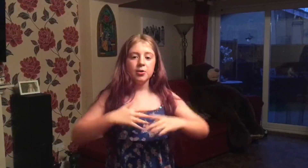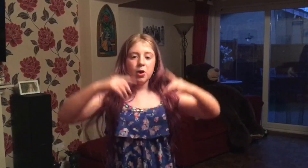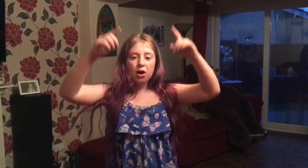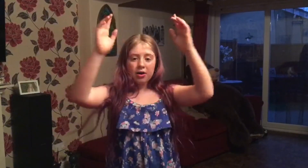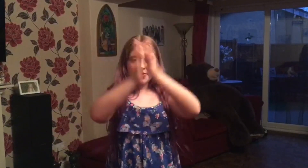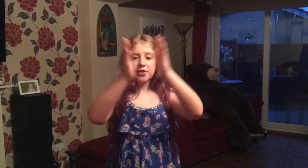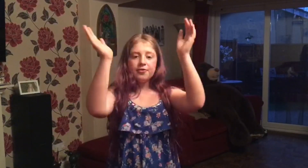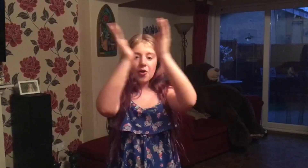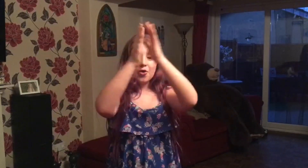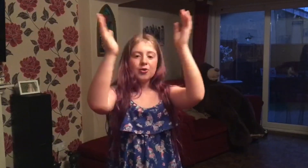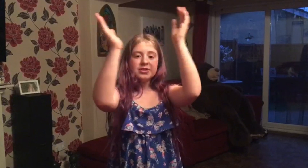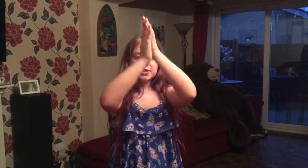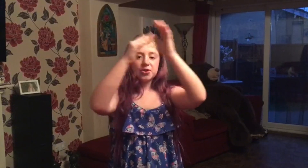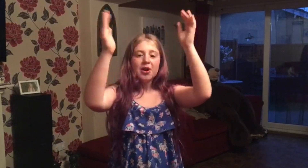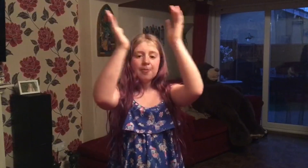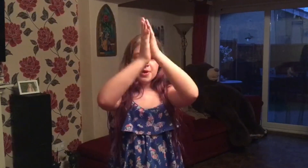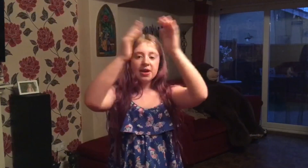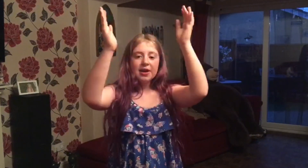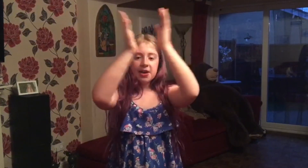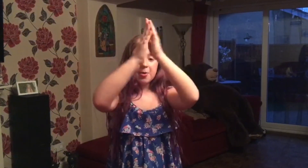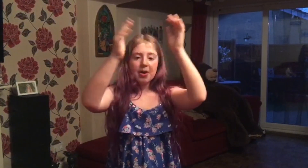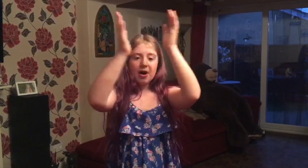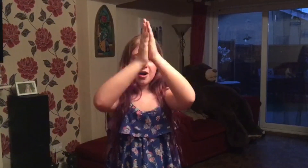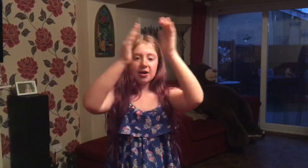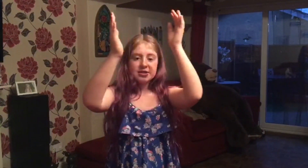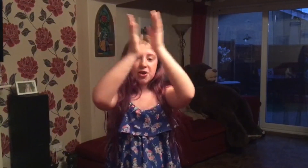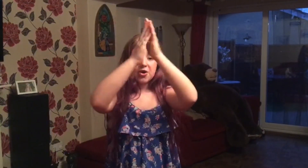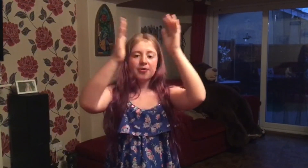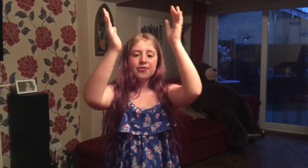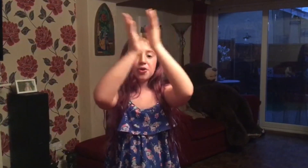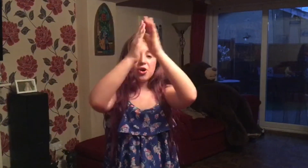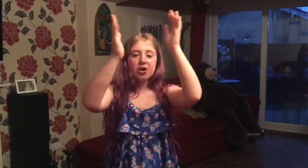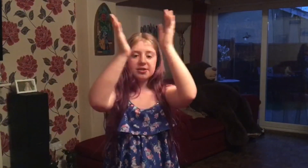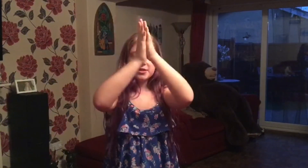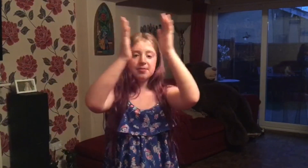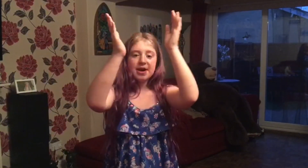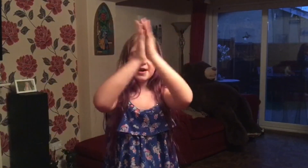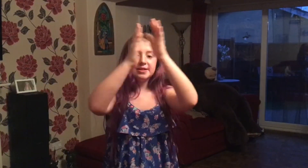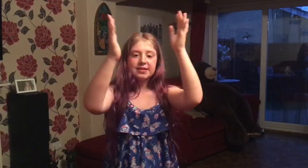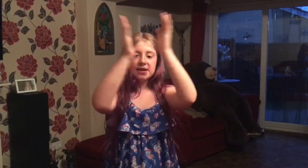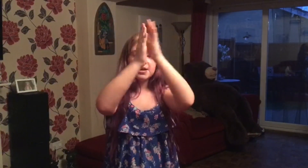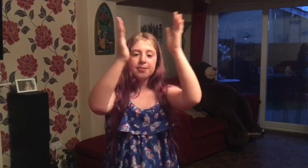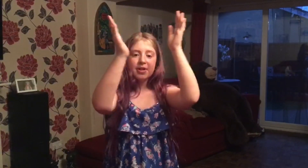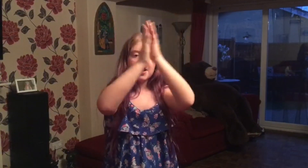wonderful to be a part of God's amazing plan